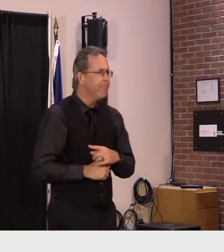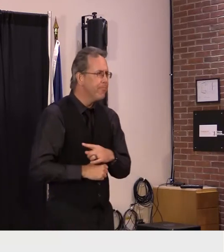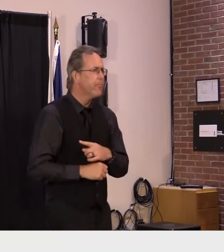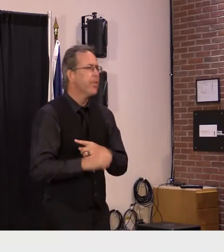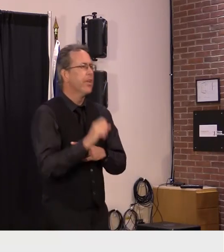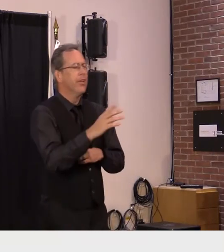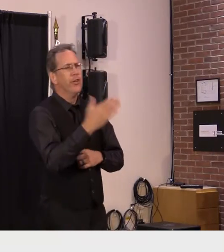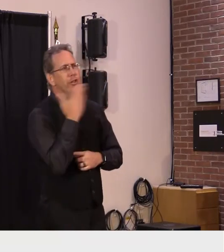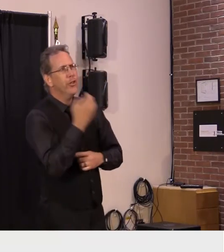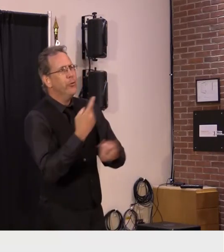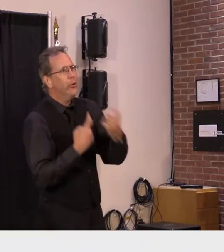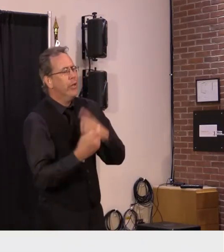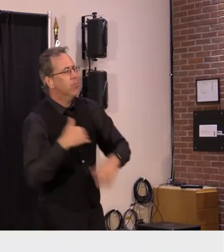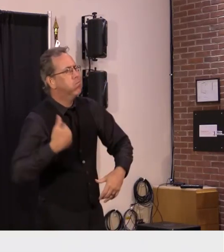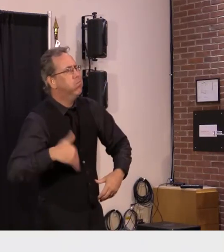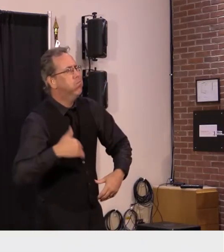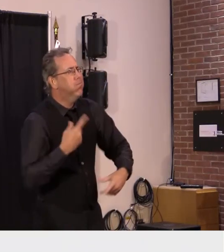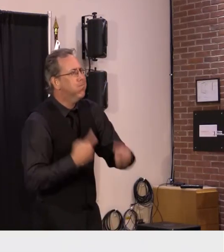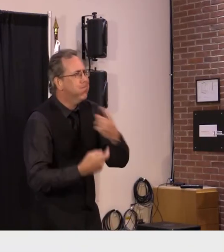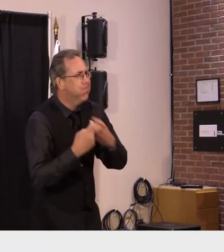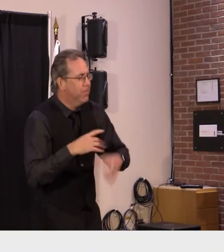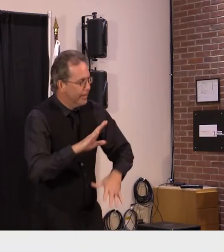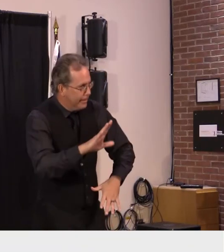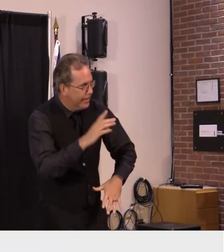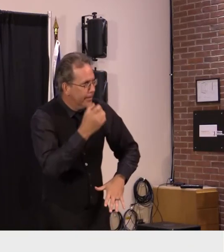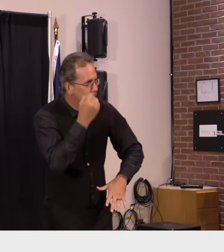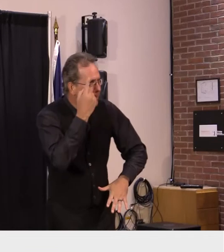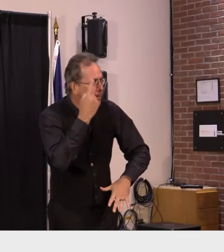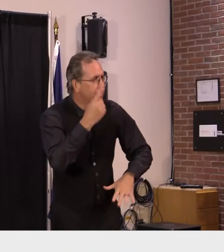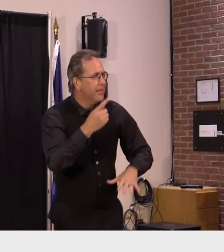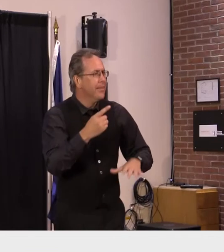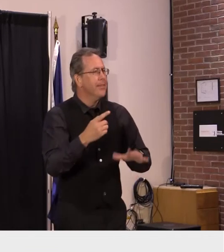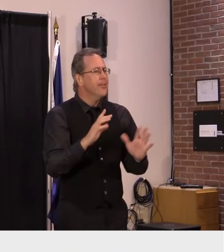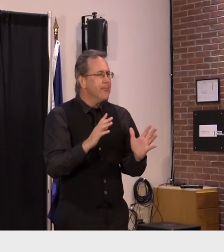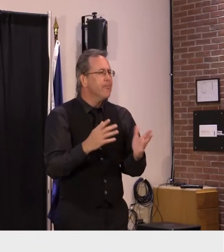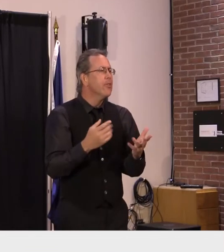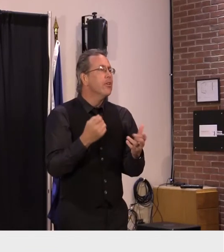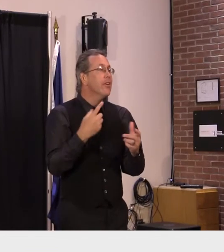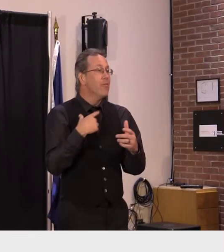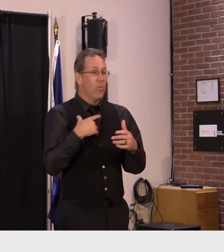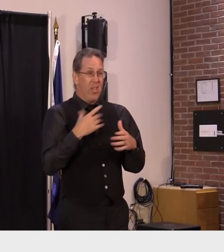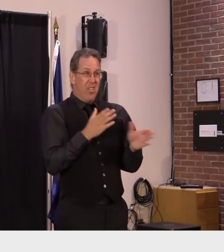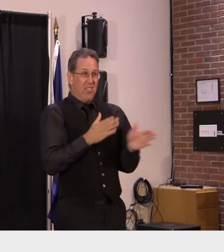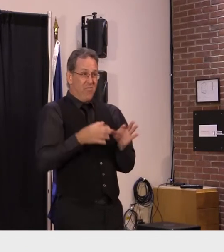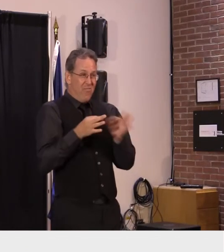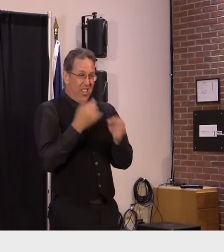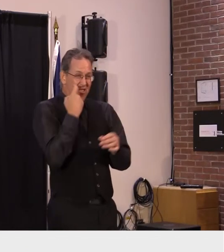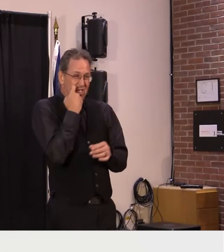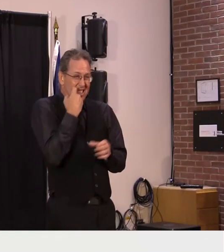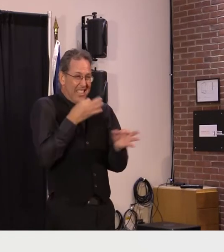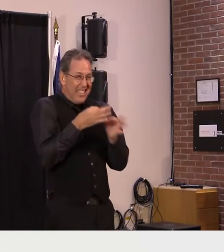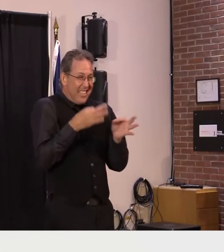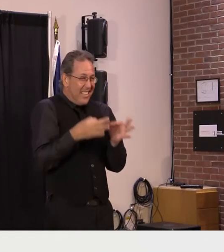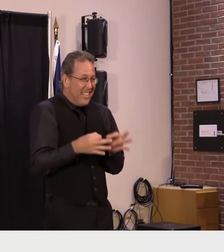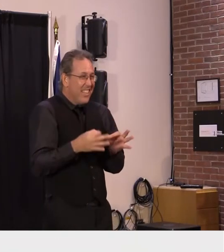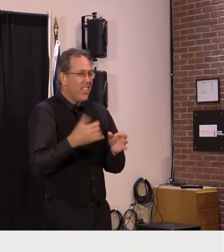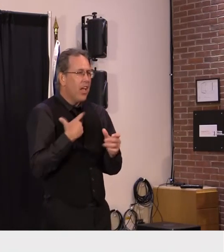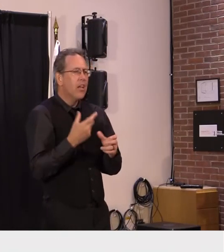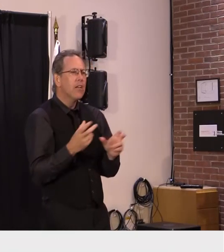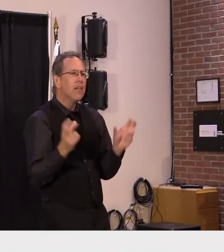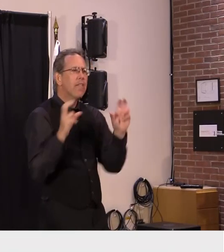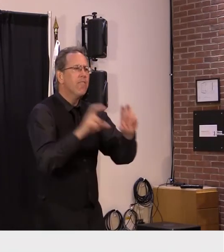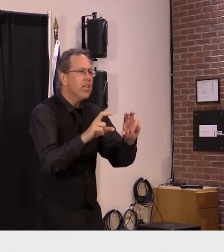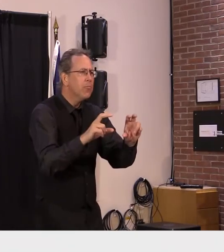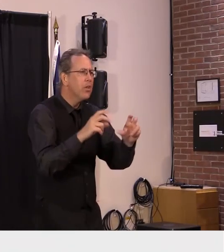understanding the context uh you know one of the strategies i described uh was a significant investment in our remote learning capacity